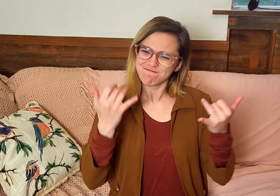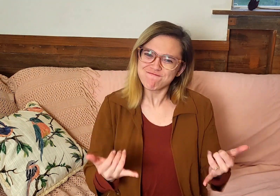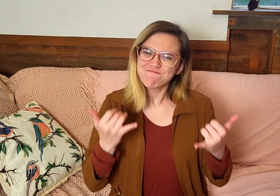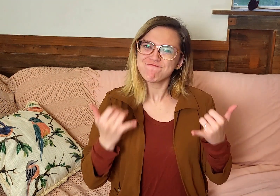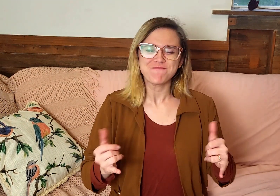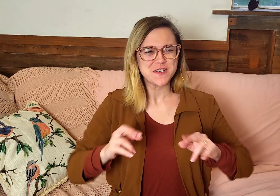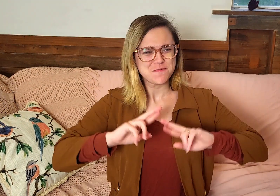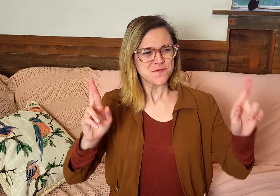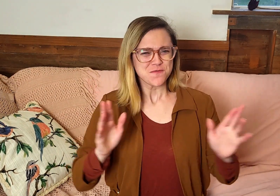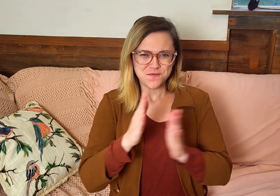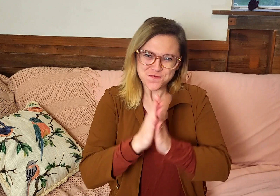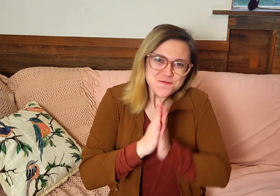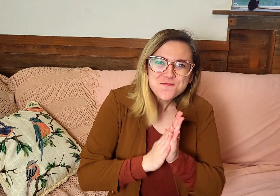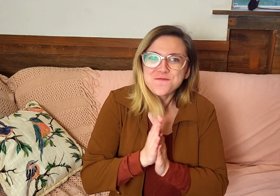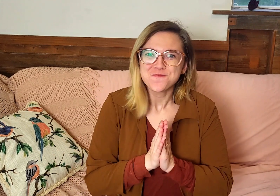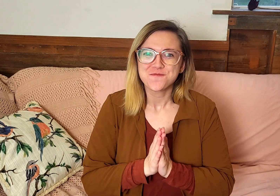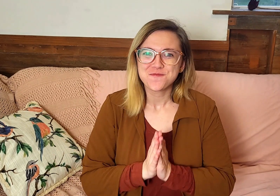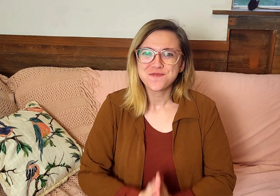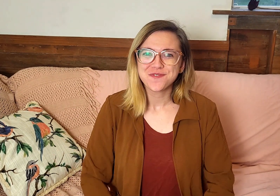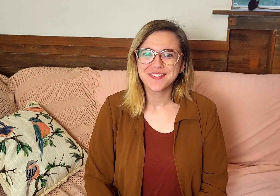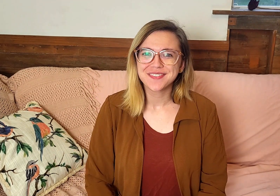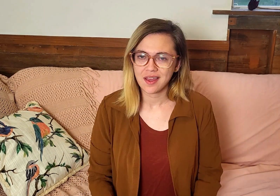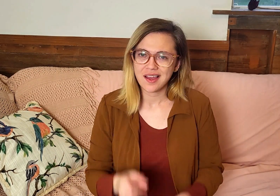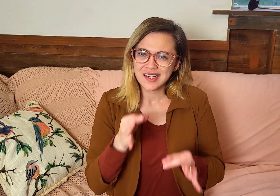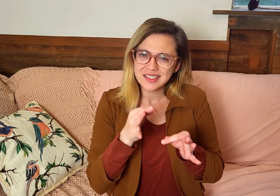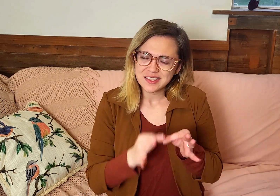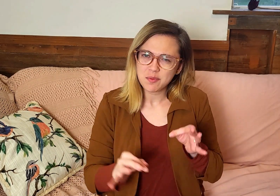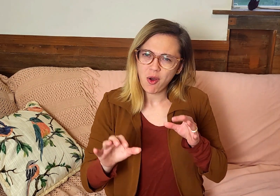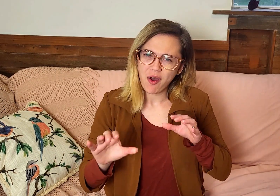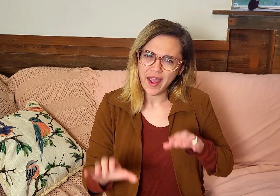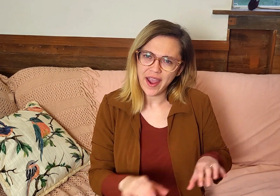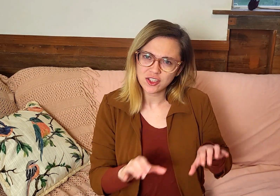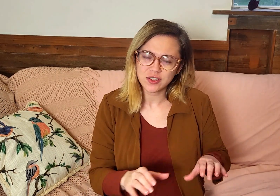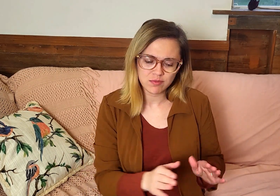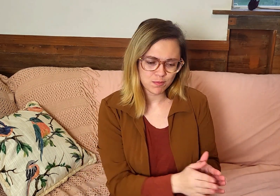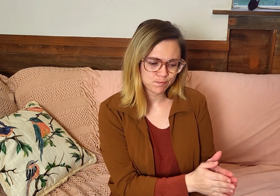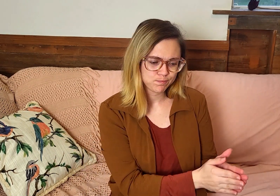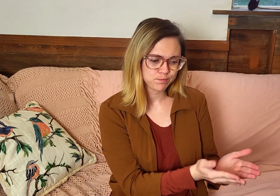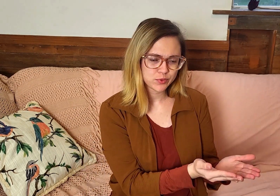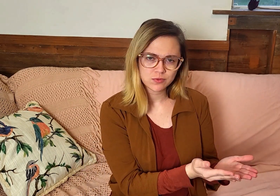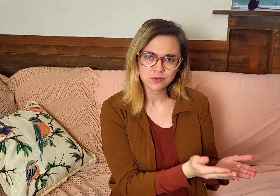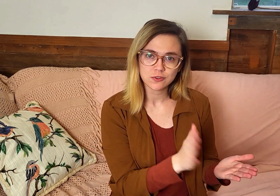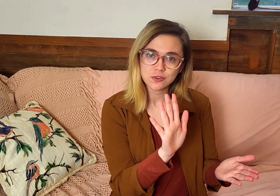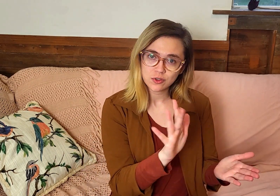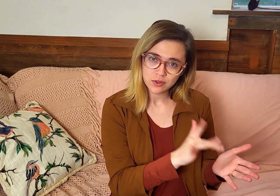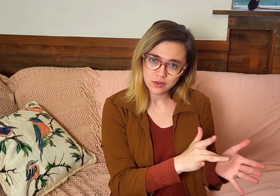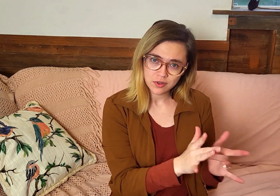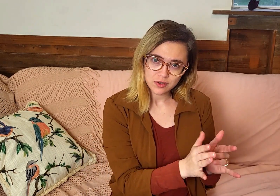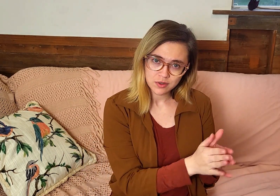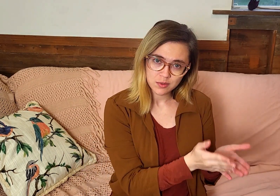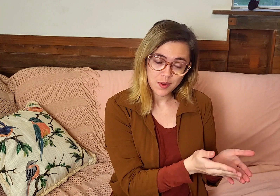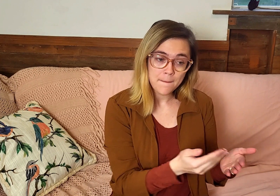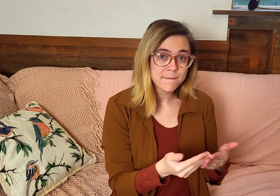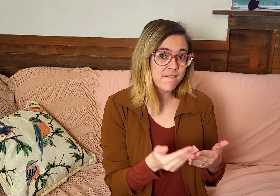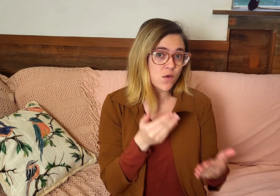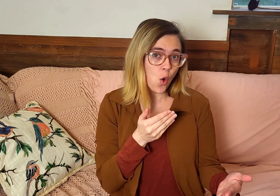ready for the day, ready for whatever may happen. That simple action of opening up your Bible